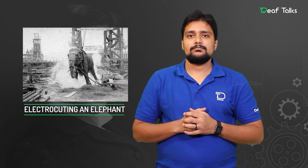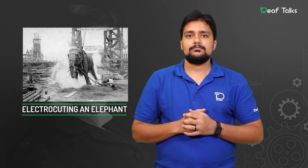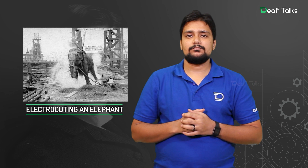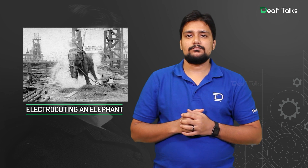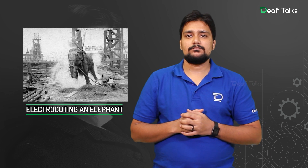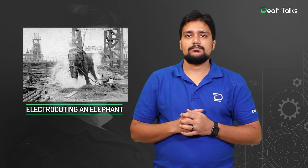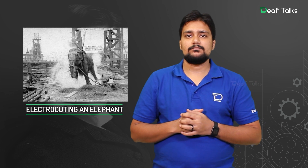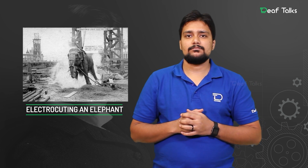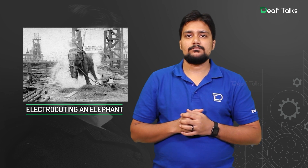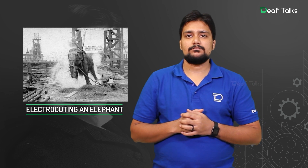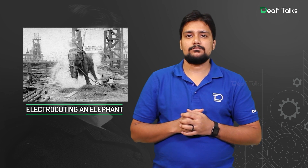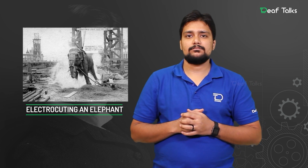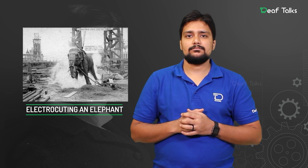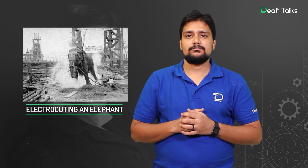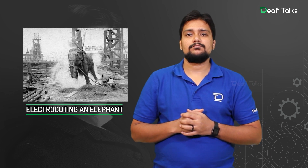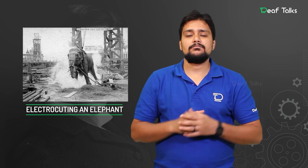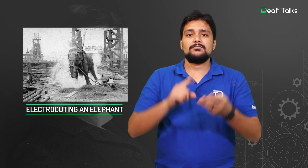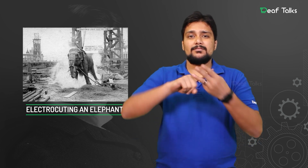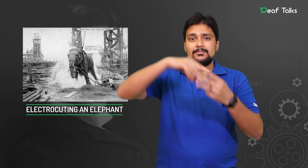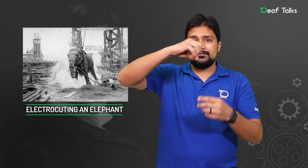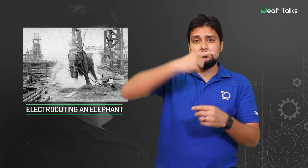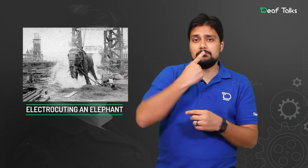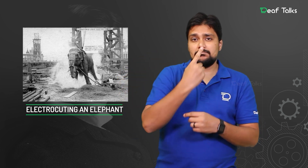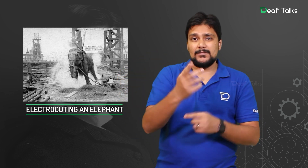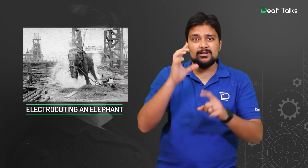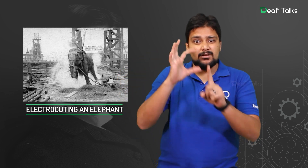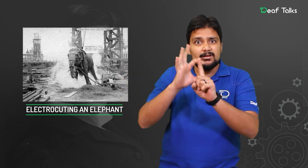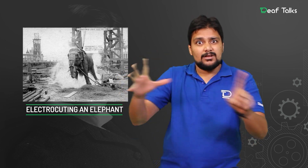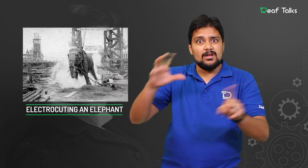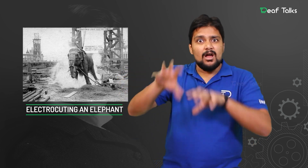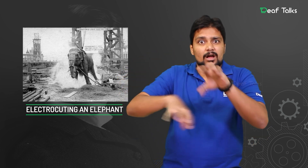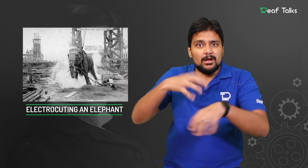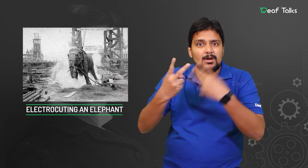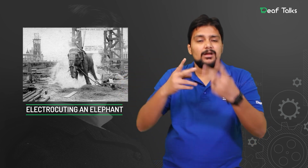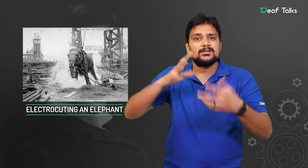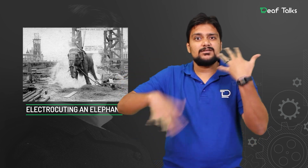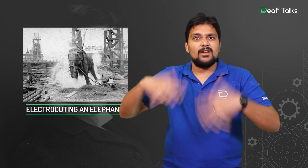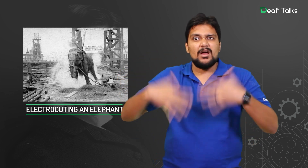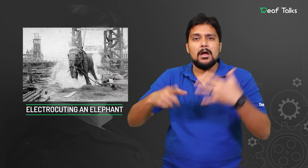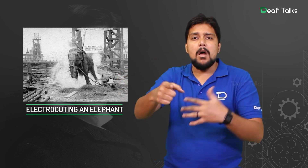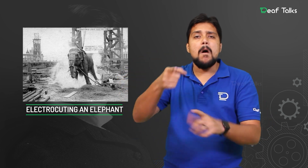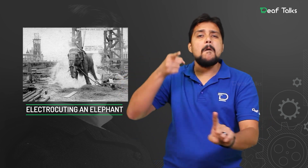produced a film about it called electrocuting an elephant.